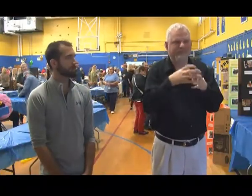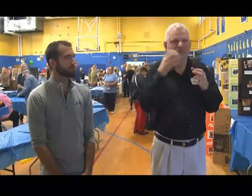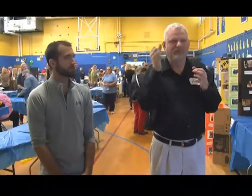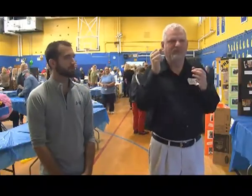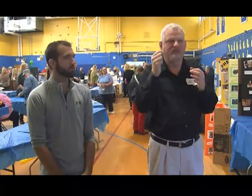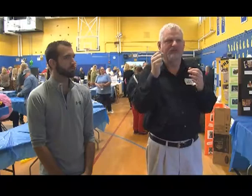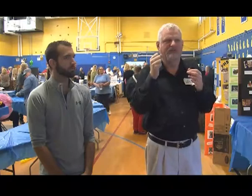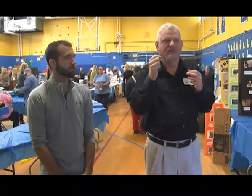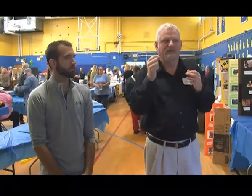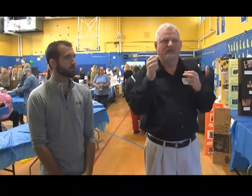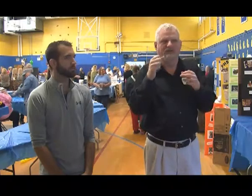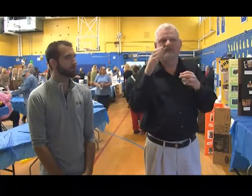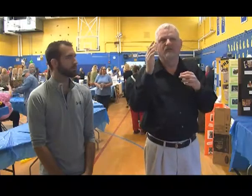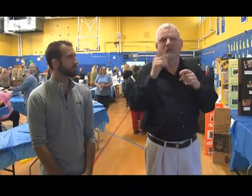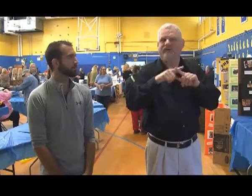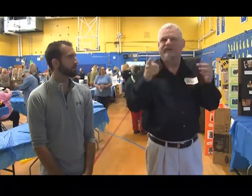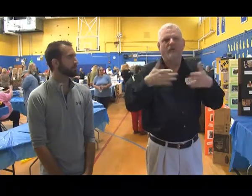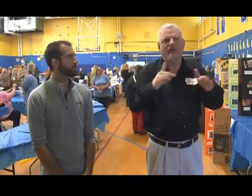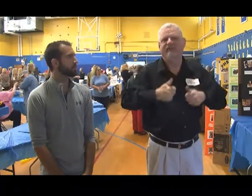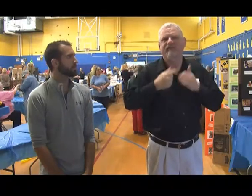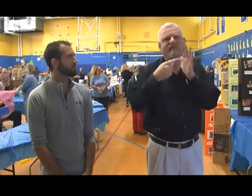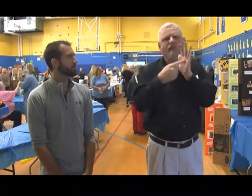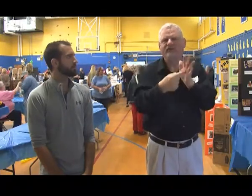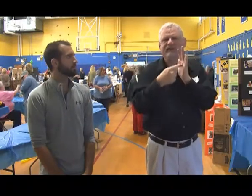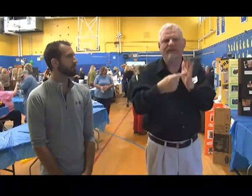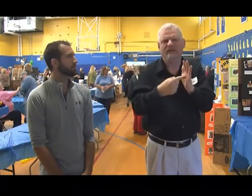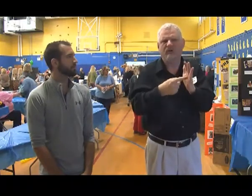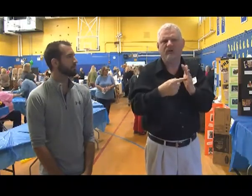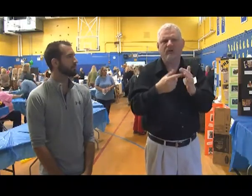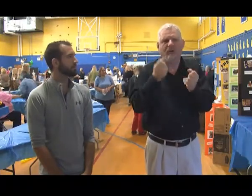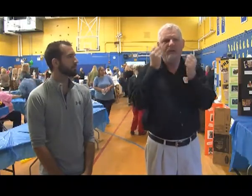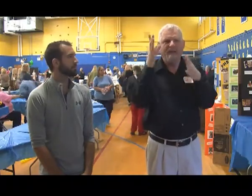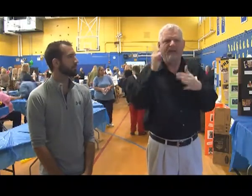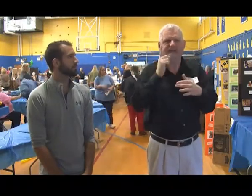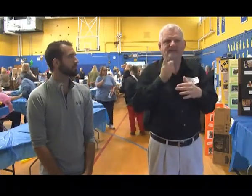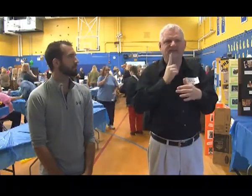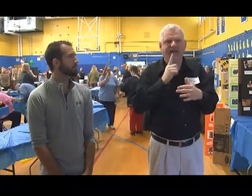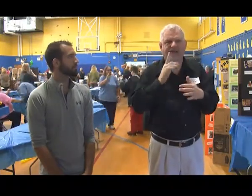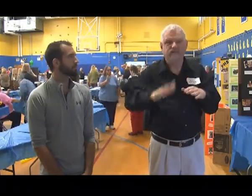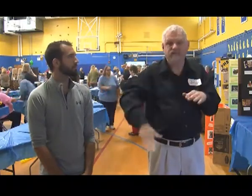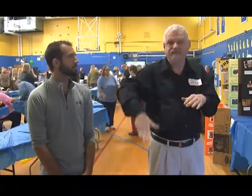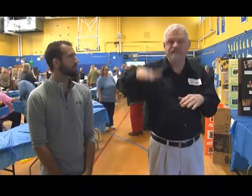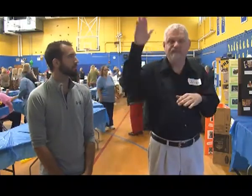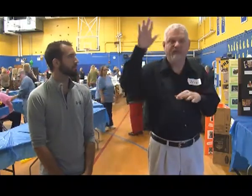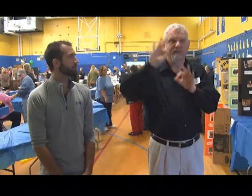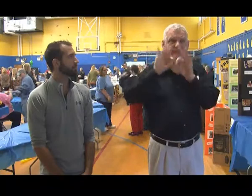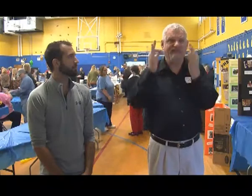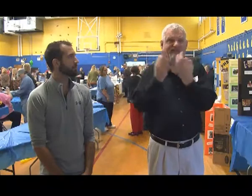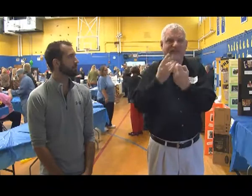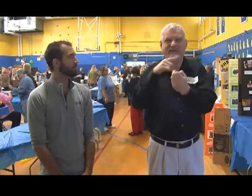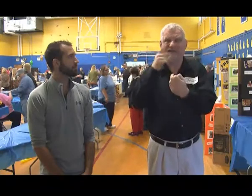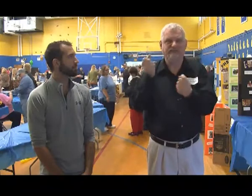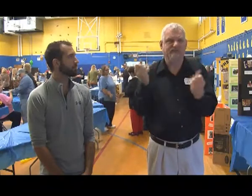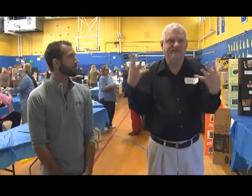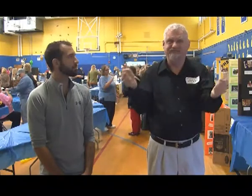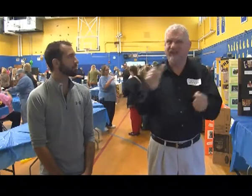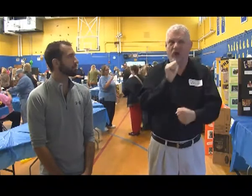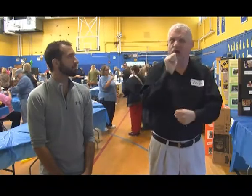a linguistic minority in the United States. We have the way that we address life is